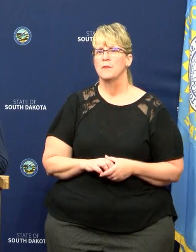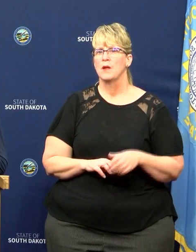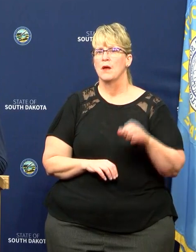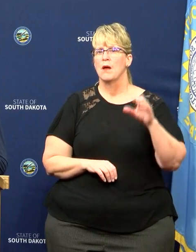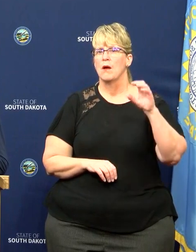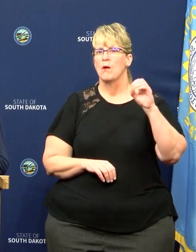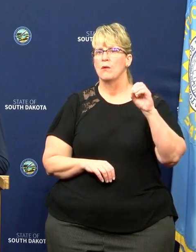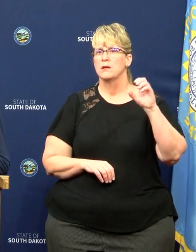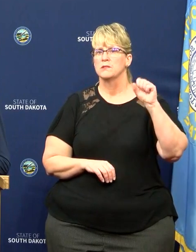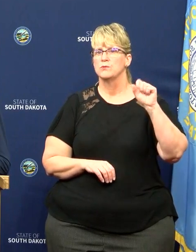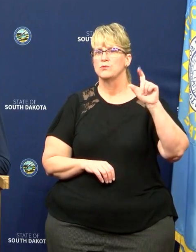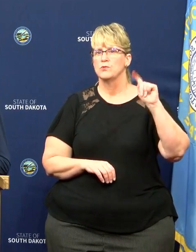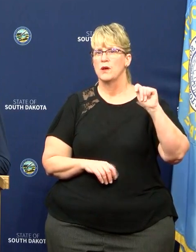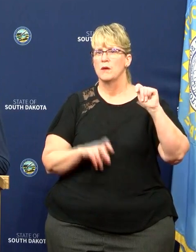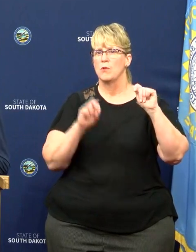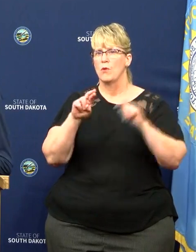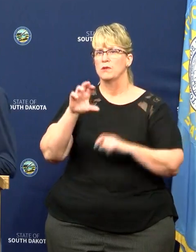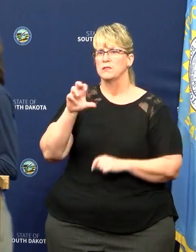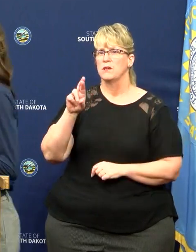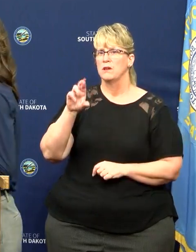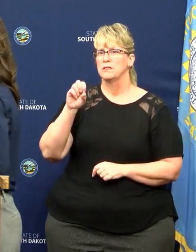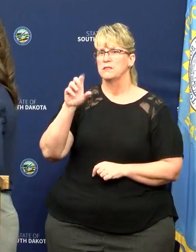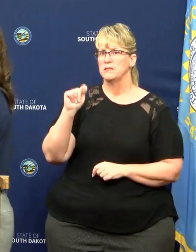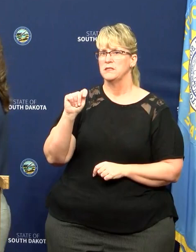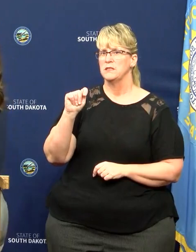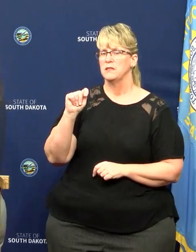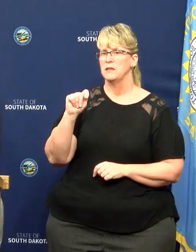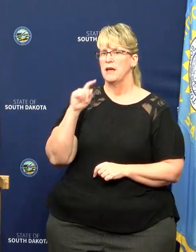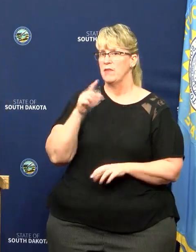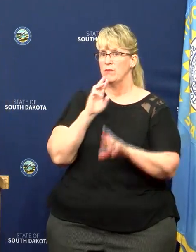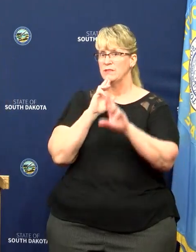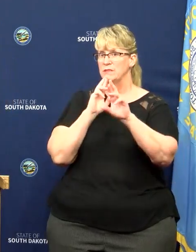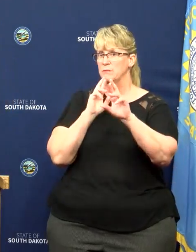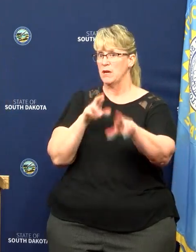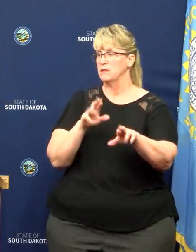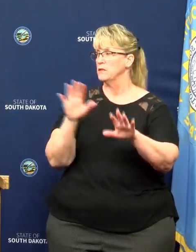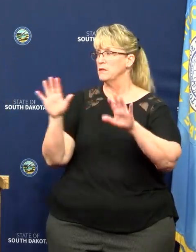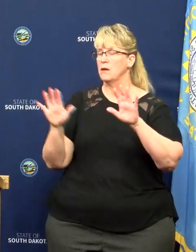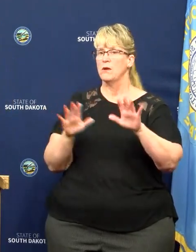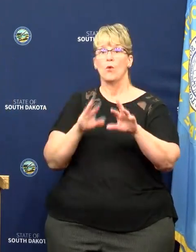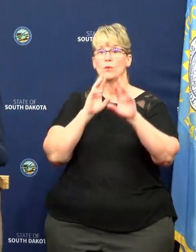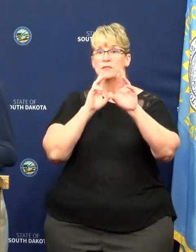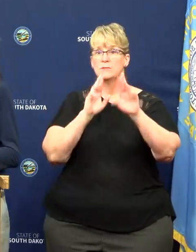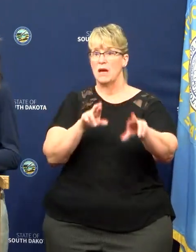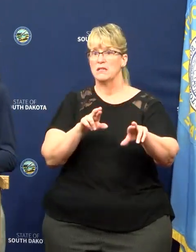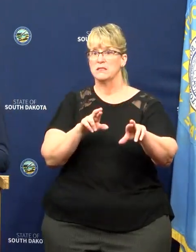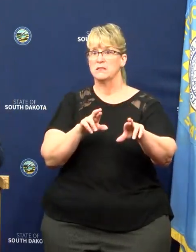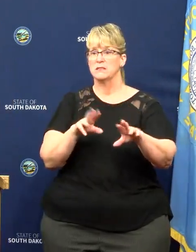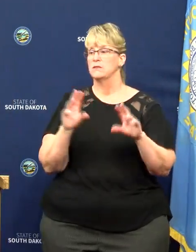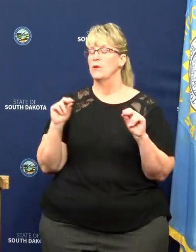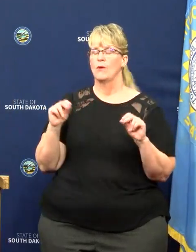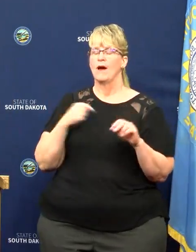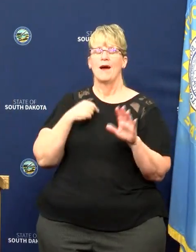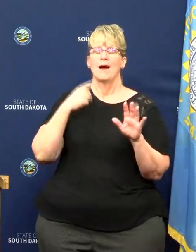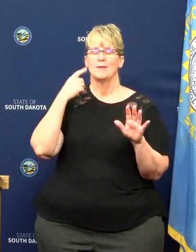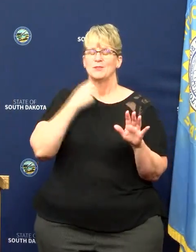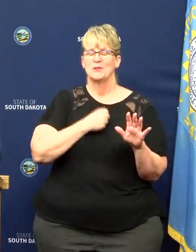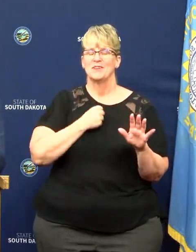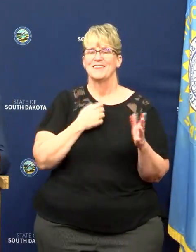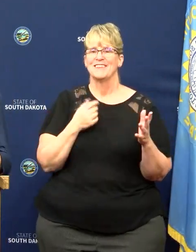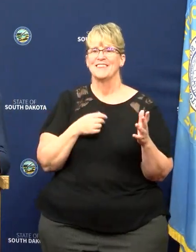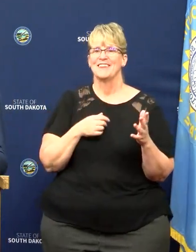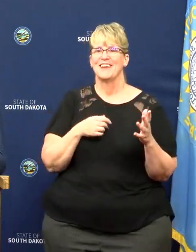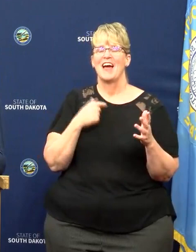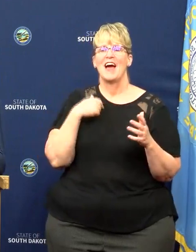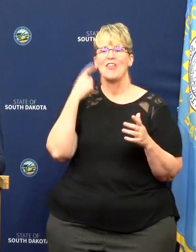Tribe or the Cheyenne River Sioux Tribe formally responded at all the time? Oh, responded? I thought you were going to